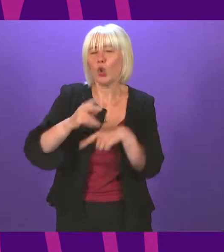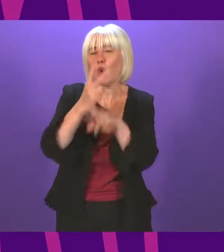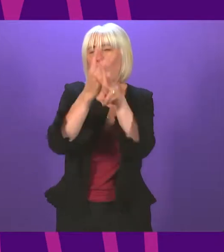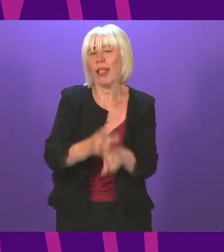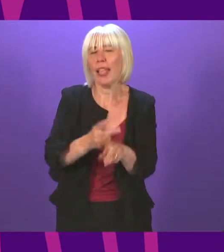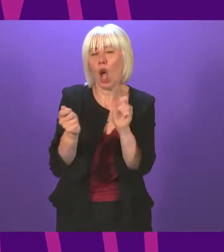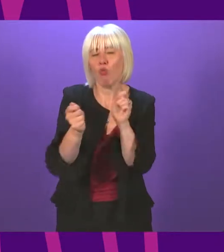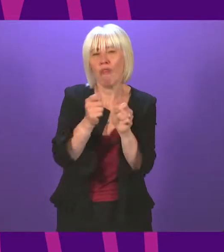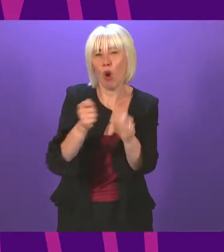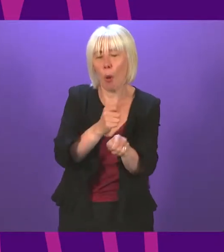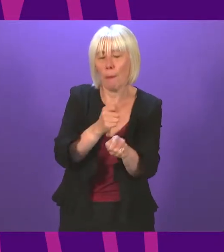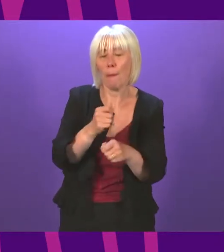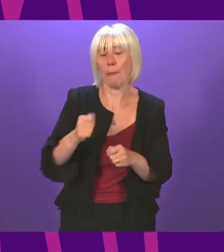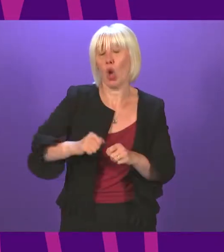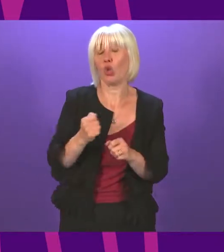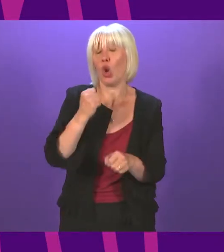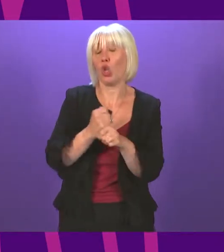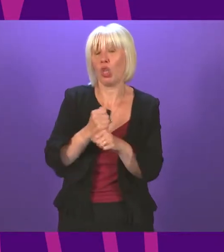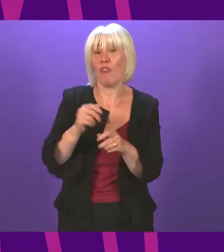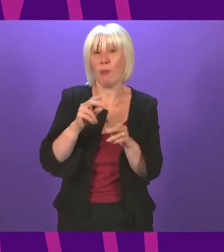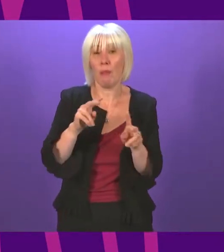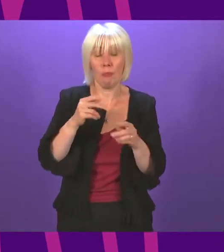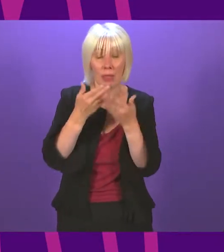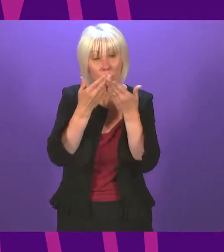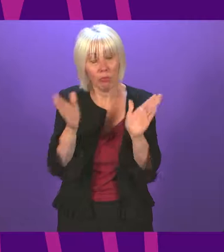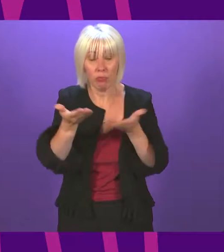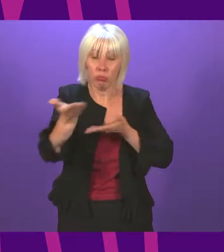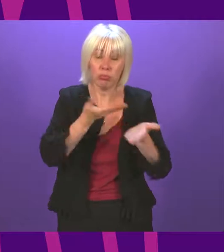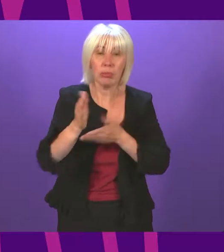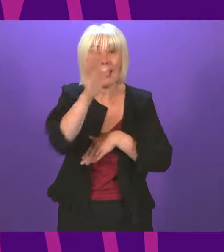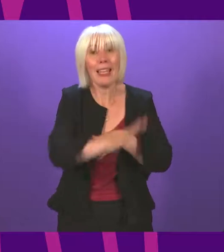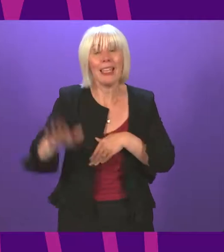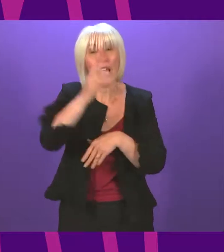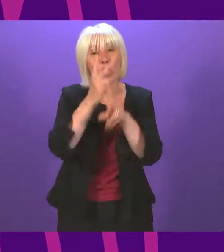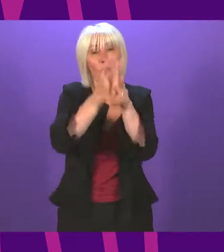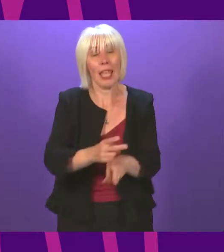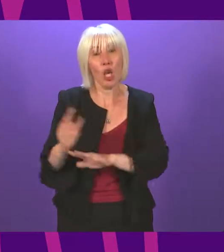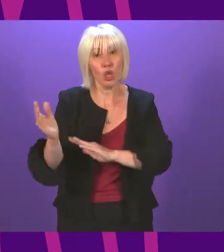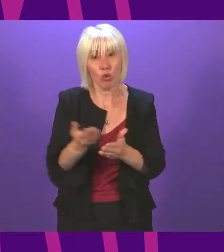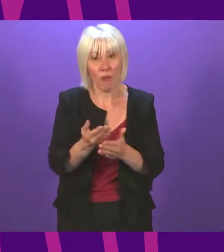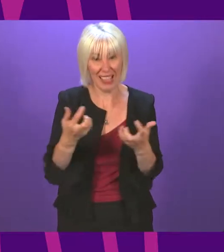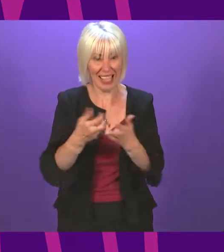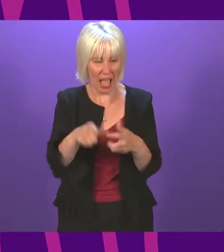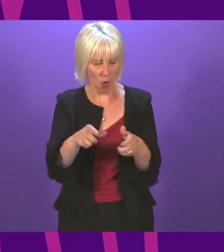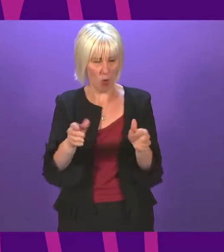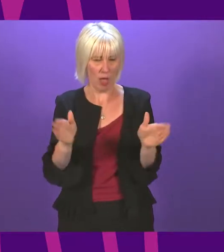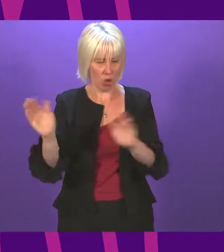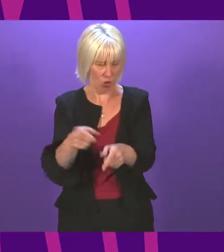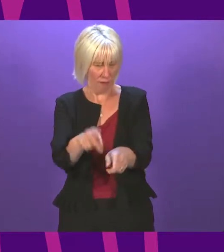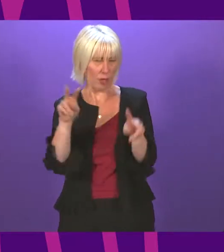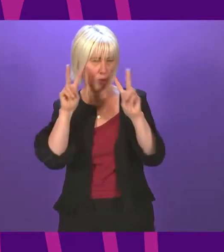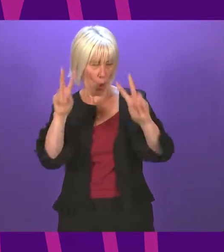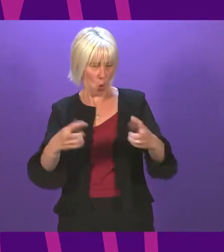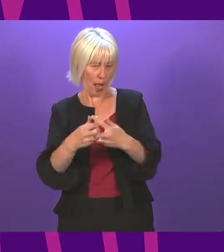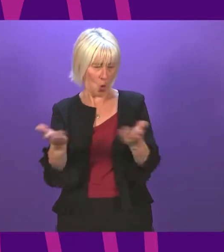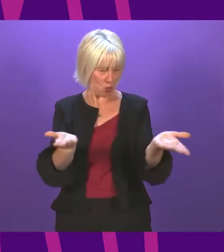Scottish Government's consultation on a national care service has now been published, giving people the chance to have a say in how the service should be shaped. This is a